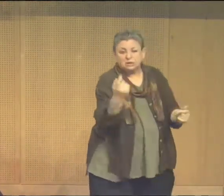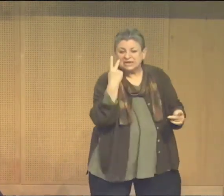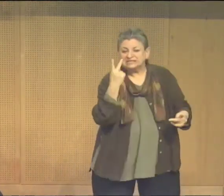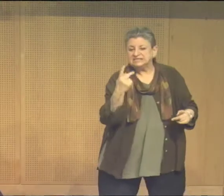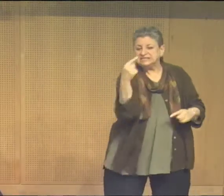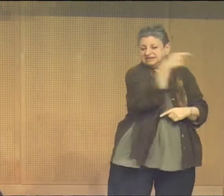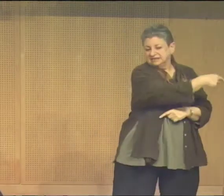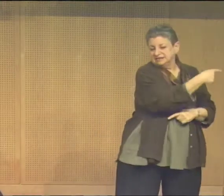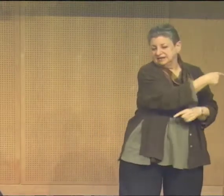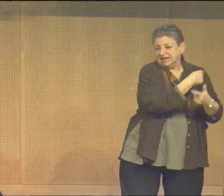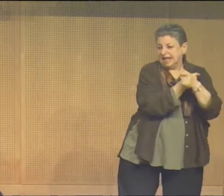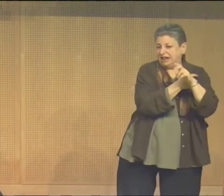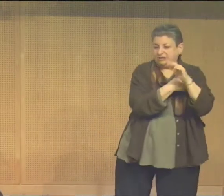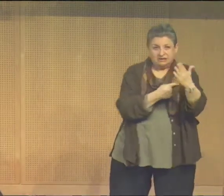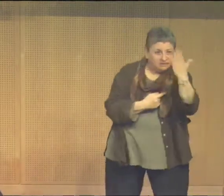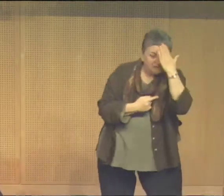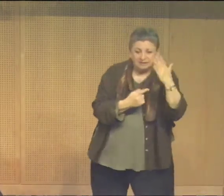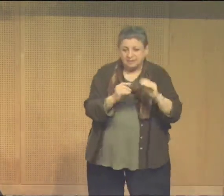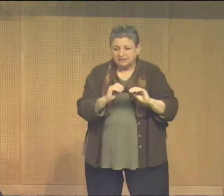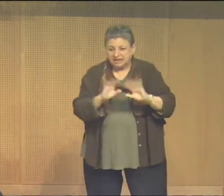close-ups. All right. Well, you'll able to see it in the gallery.